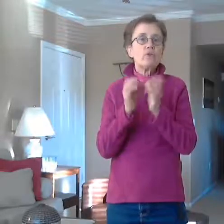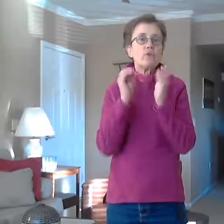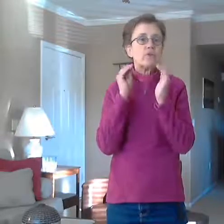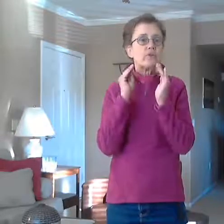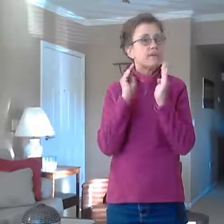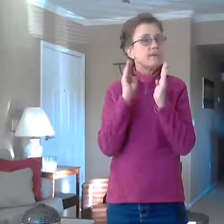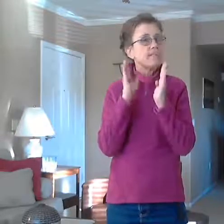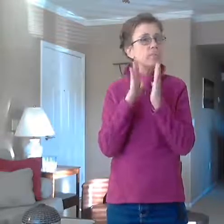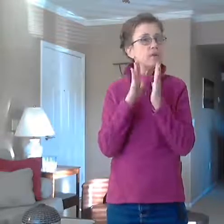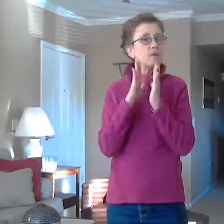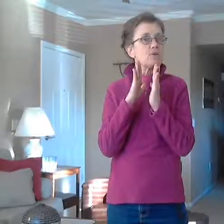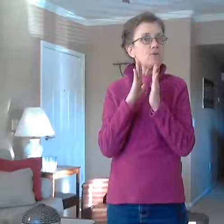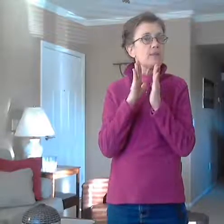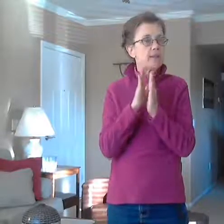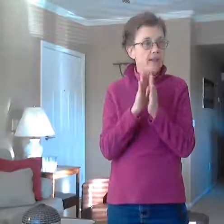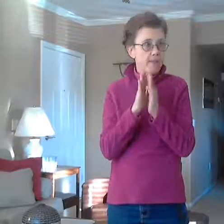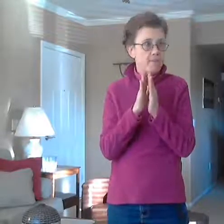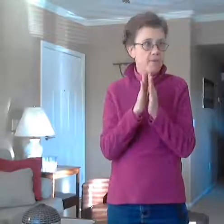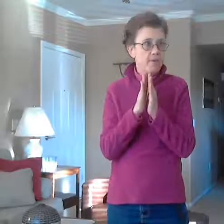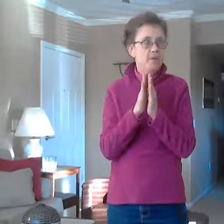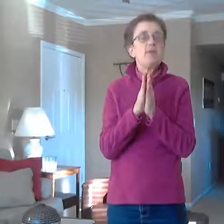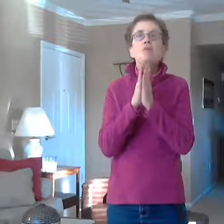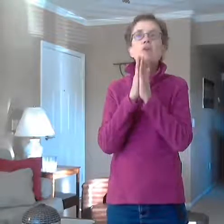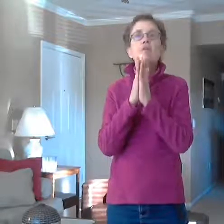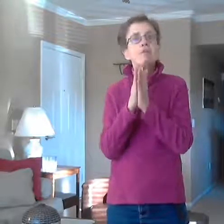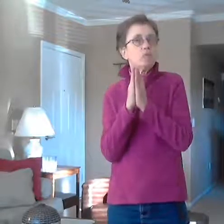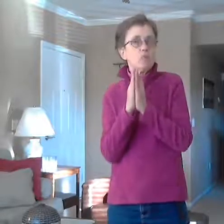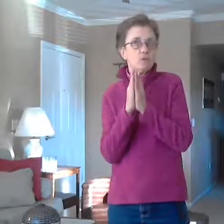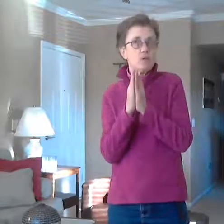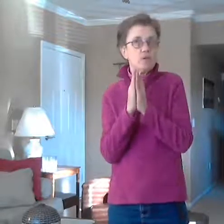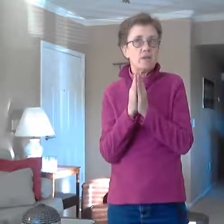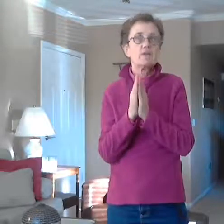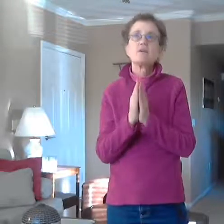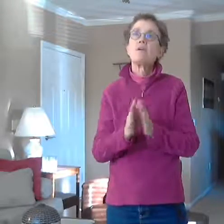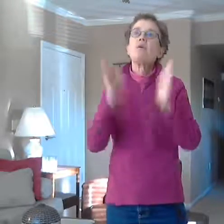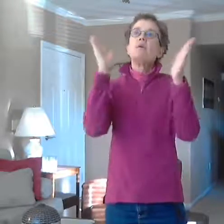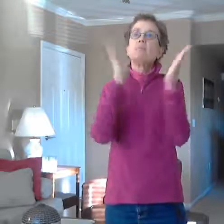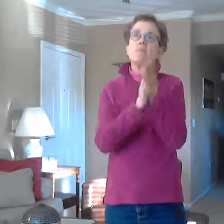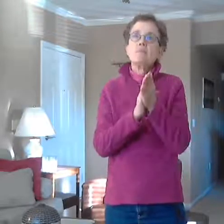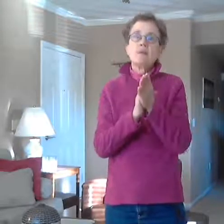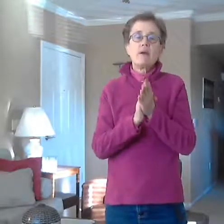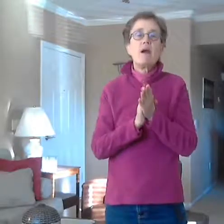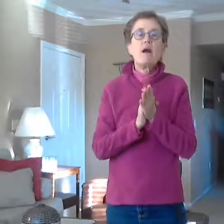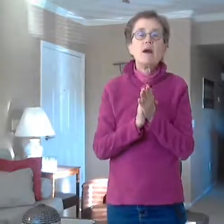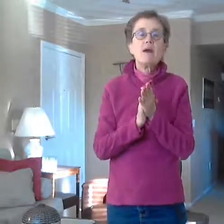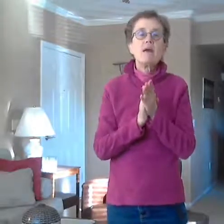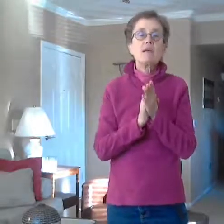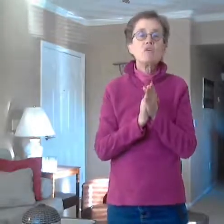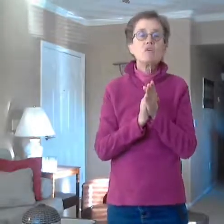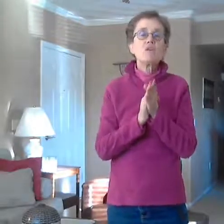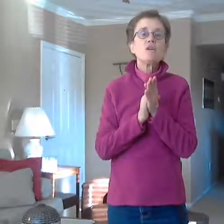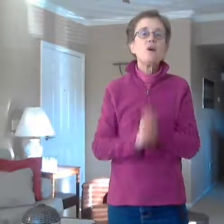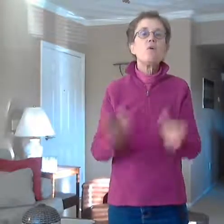now instead of saying b you're going to clap every time we do it so i-n-g-o